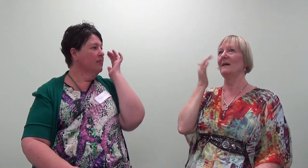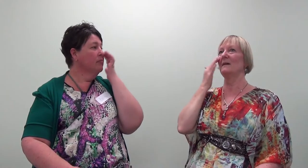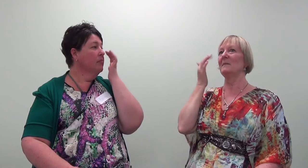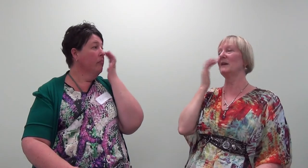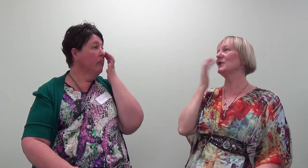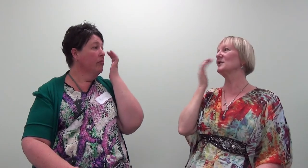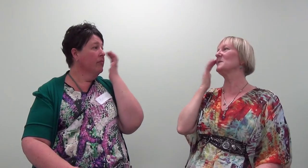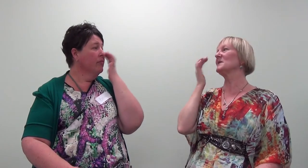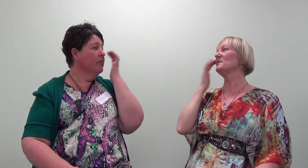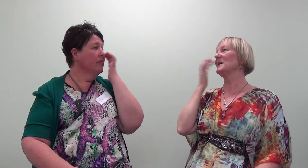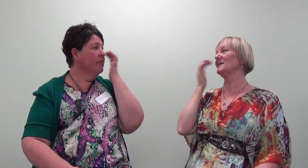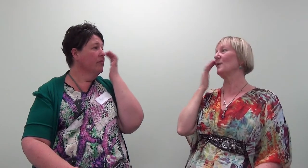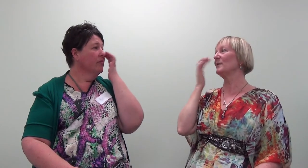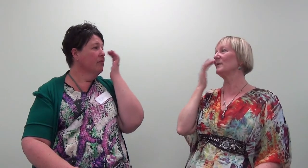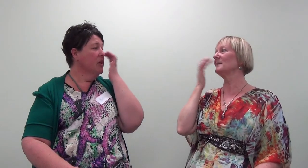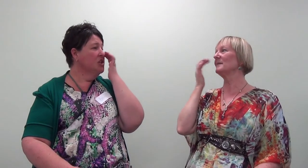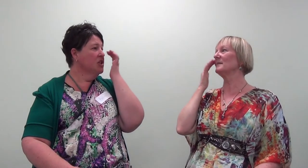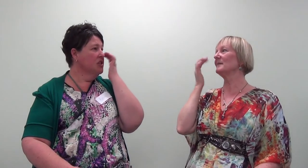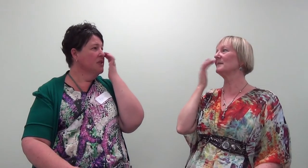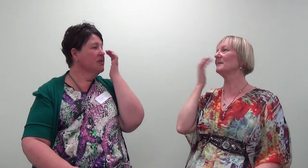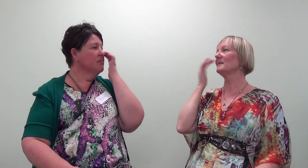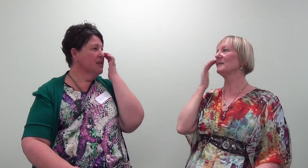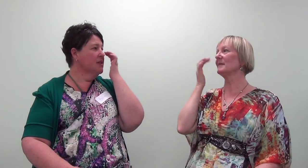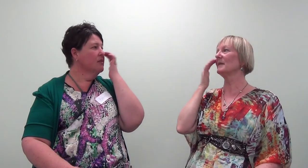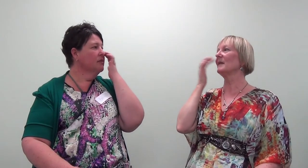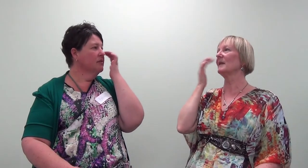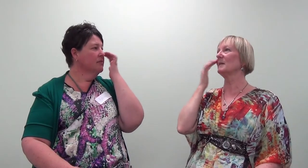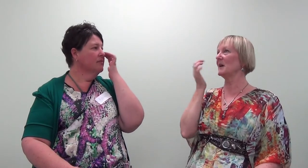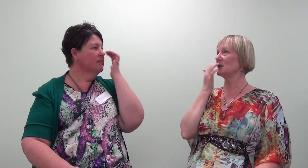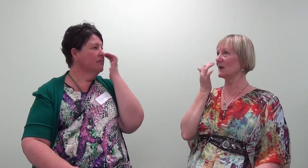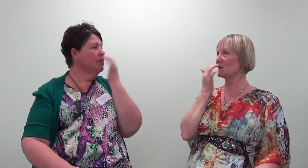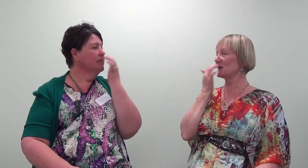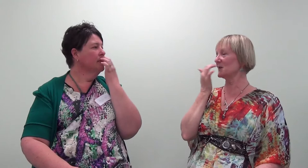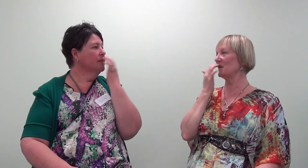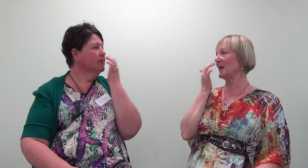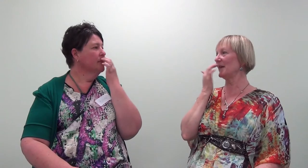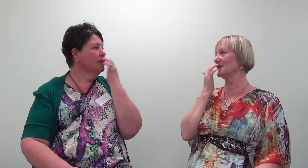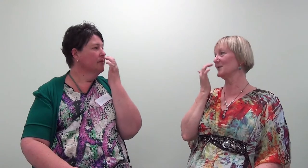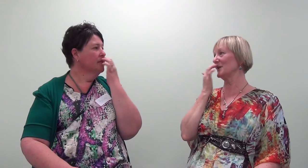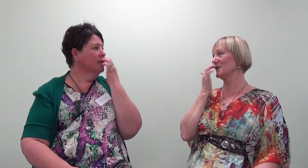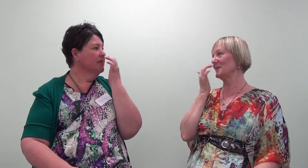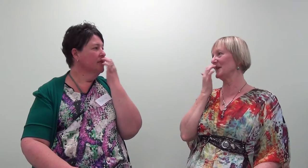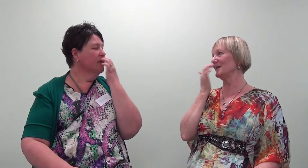My judgements of myself. My judgements of myself. My judgements of others judging me.